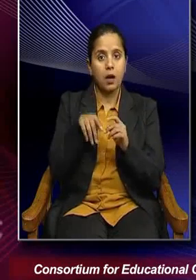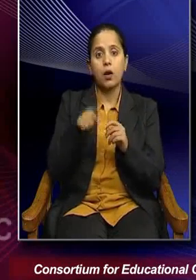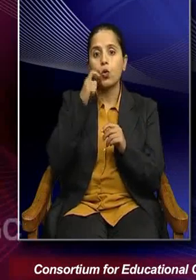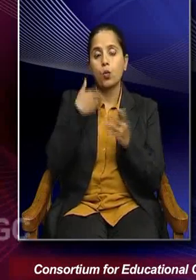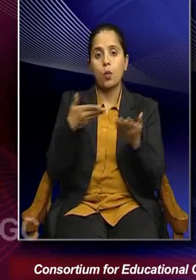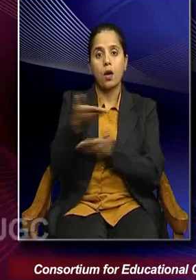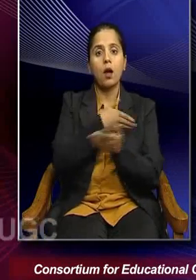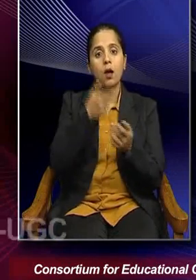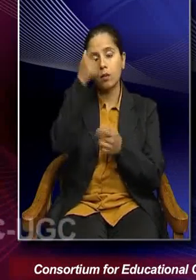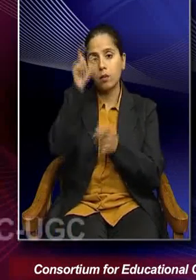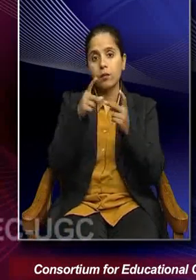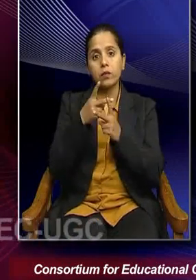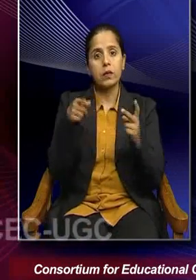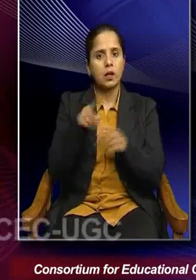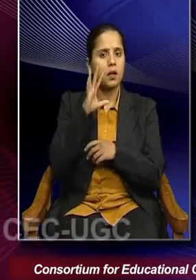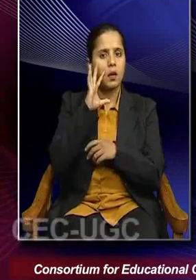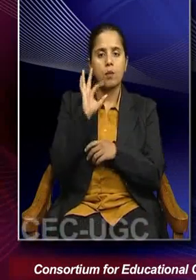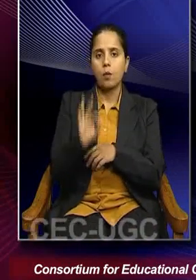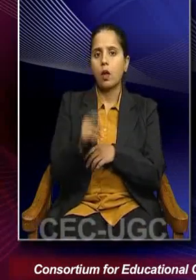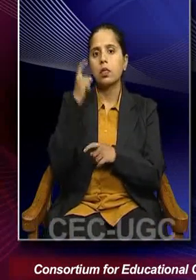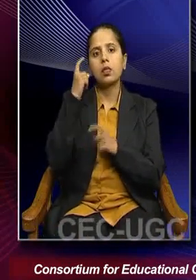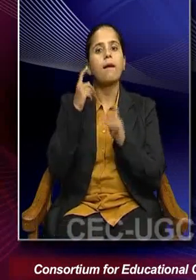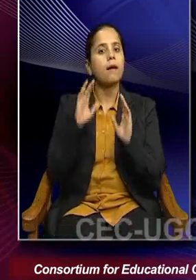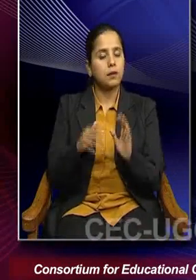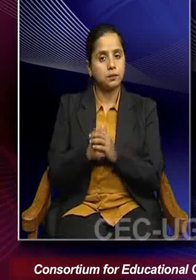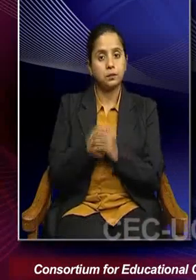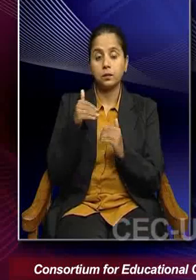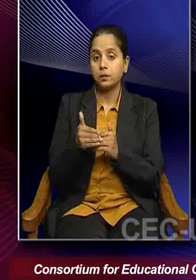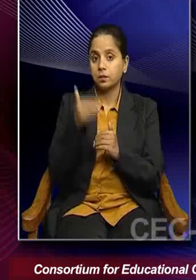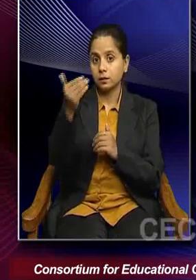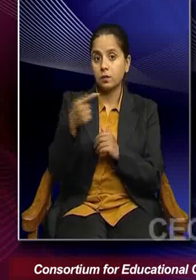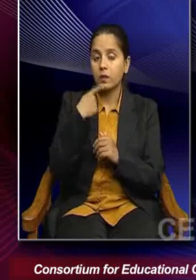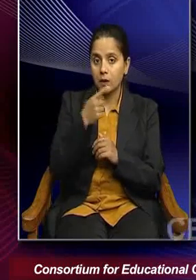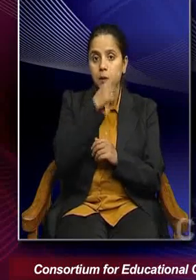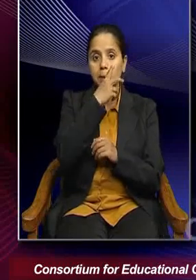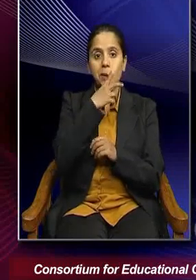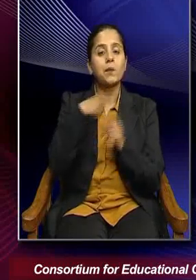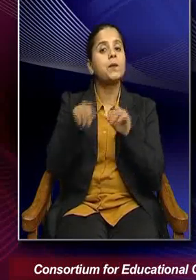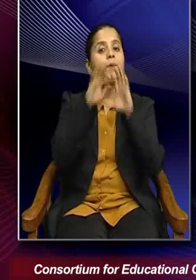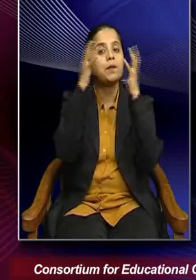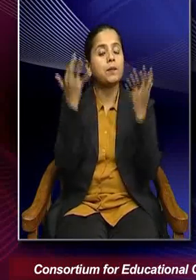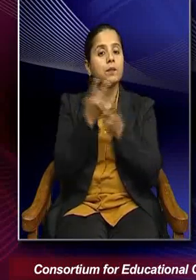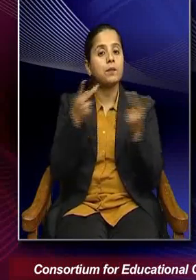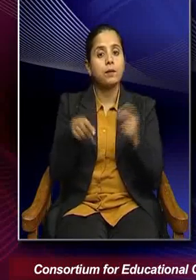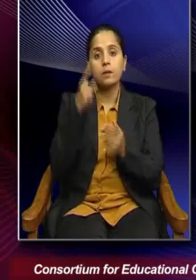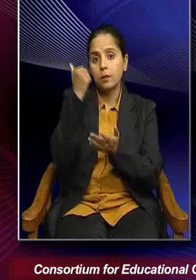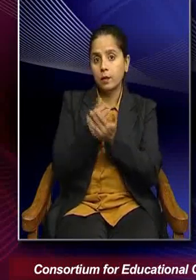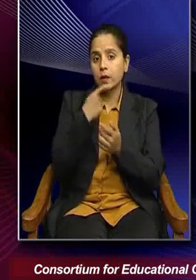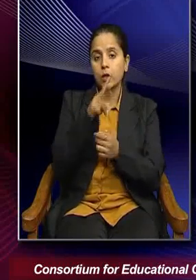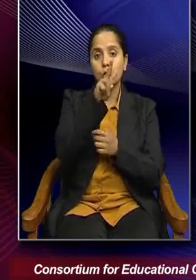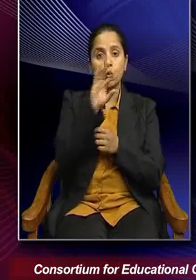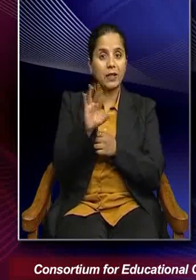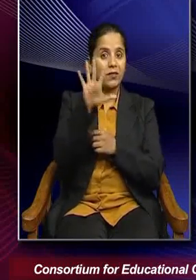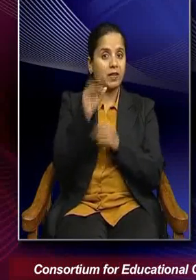is an important concern. Moving forward, know, according to the World Bank projection of 2050,